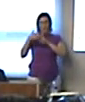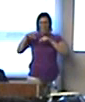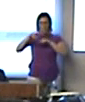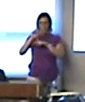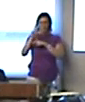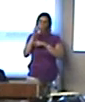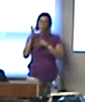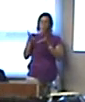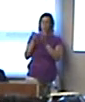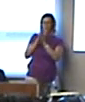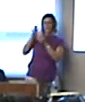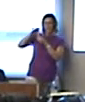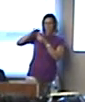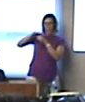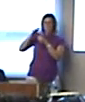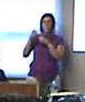November.